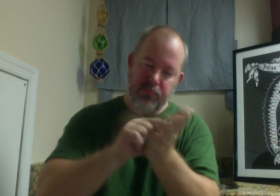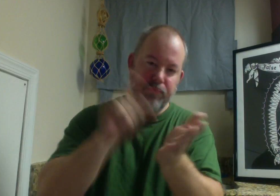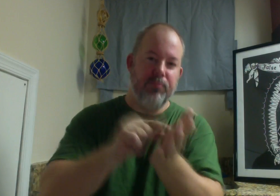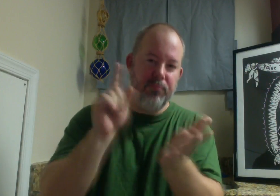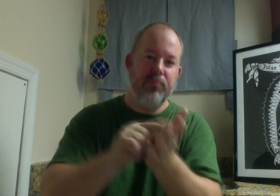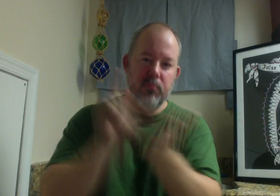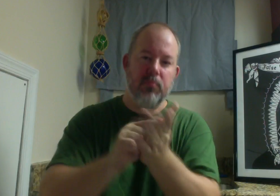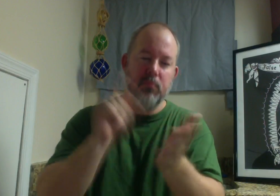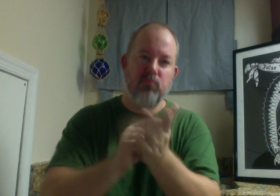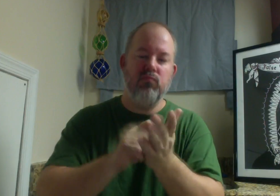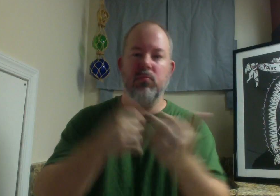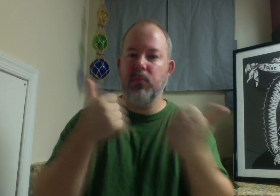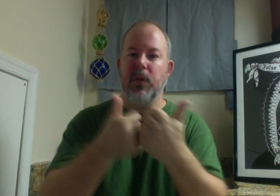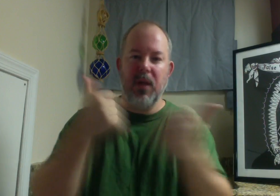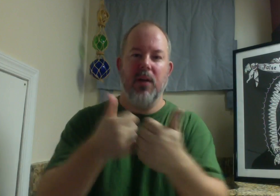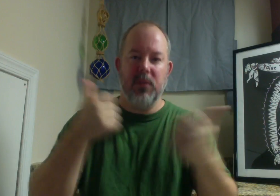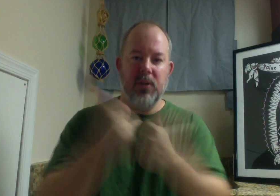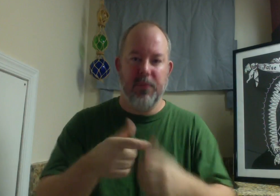I don't know good idea.